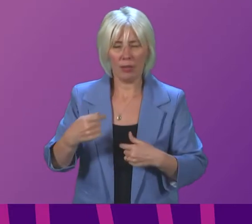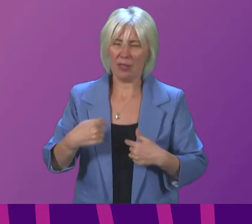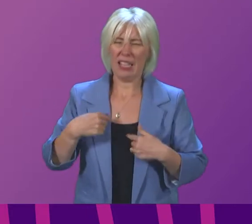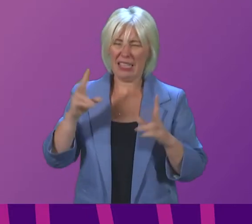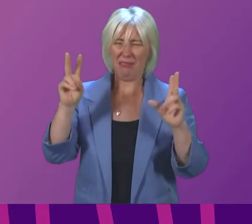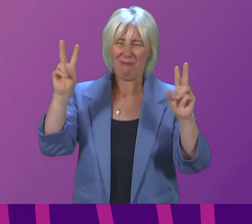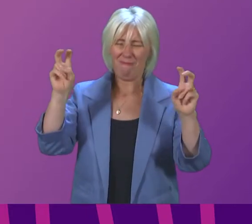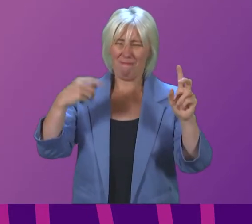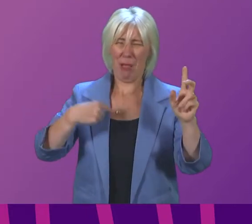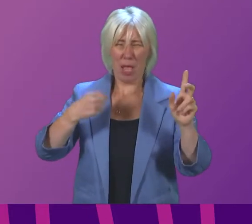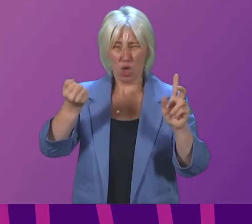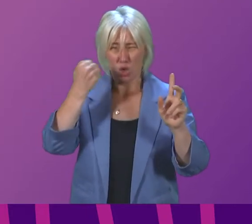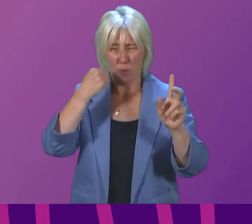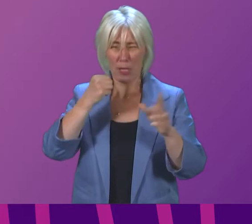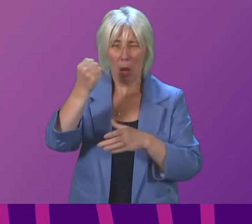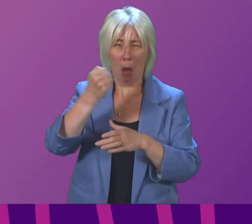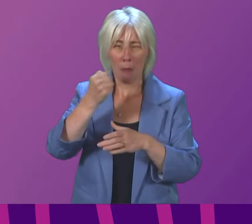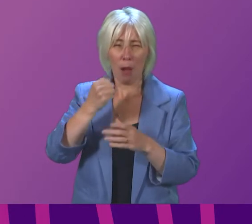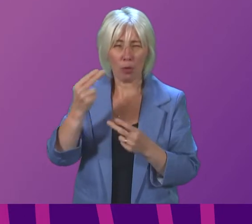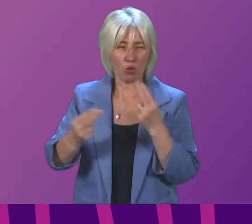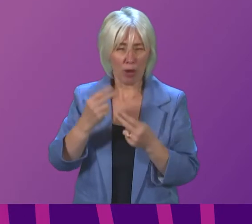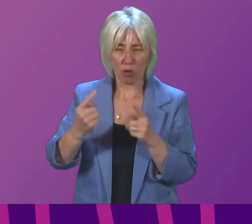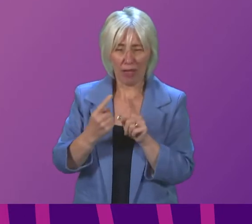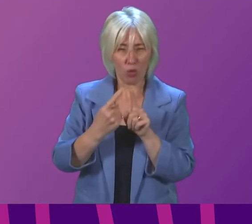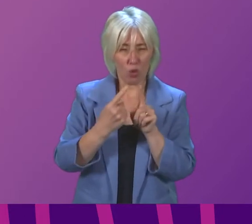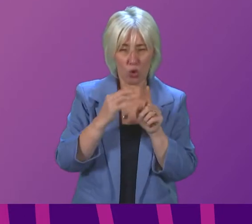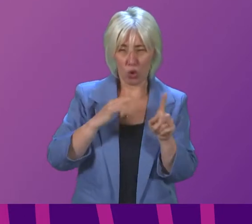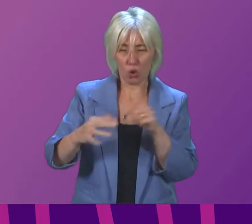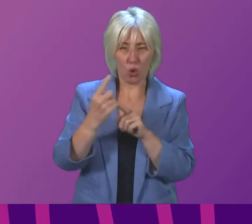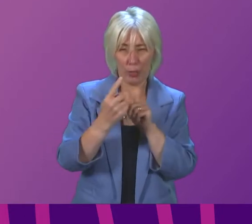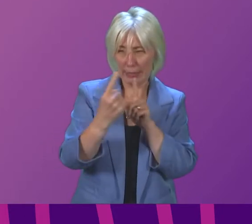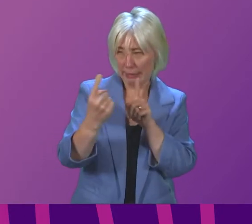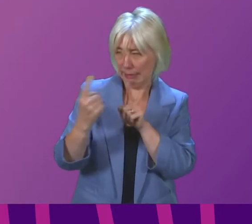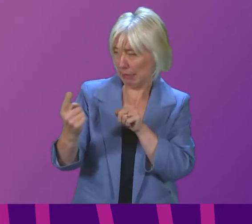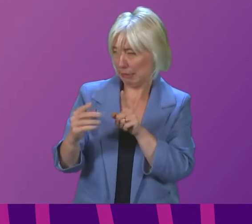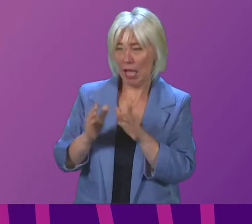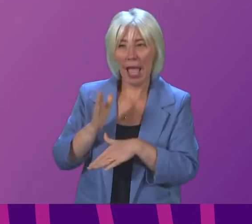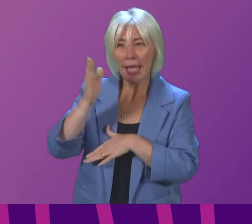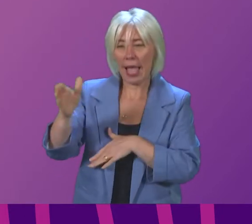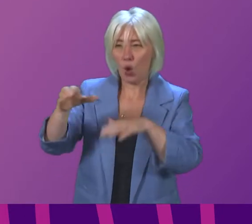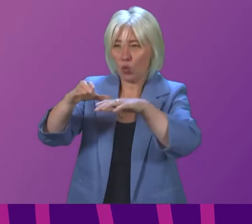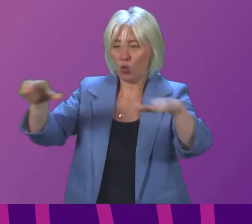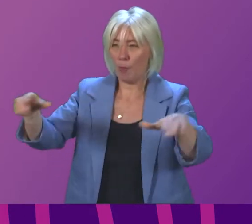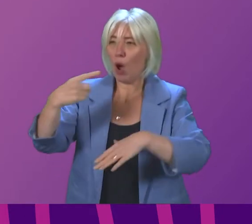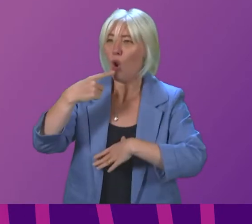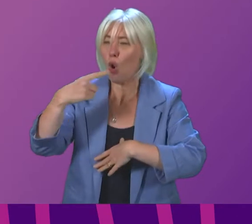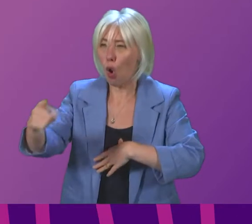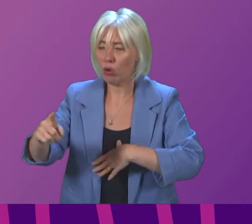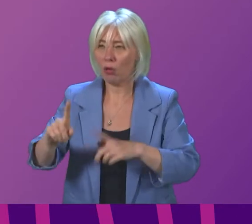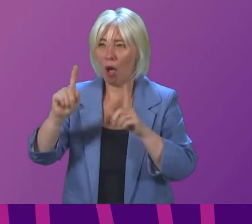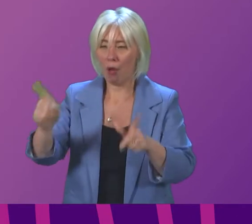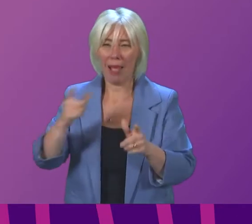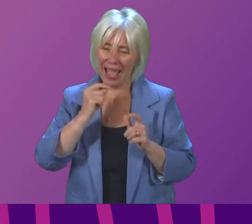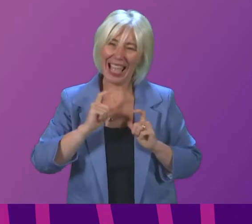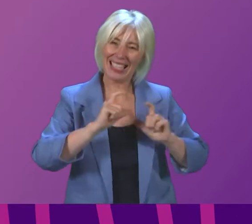stupid pubs and restaurants have to socially distance and you can't order at the bar but you can still go to a